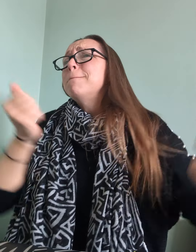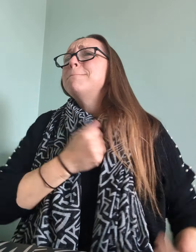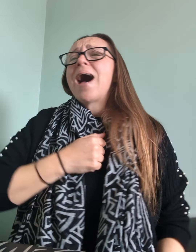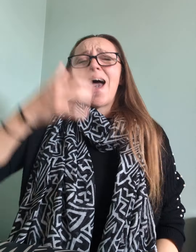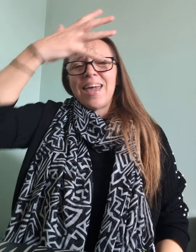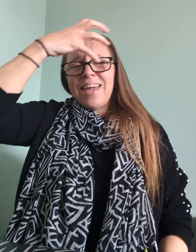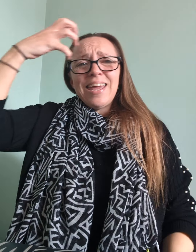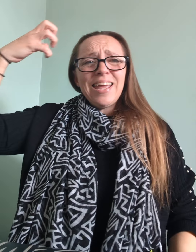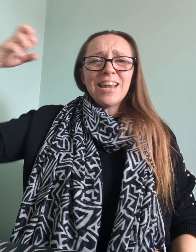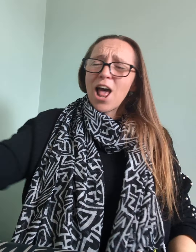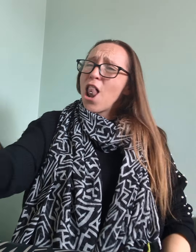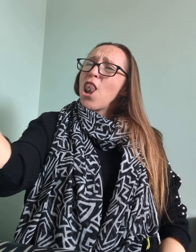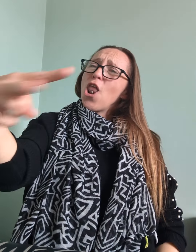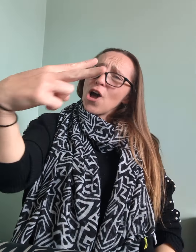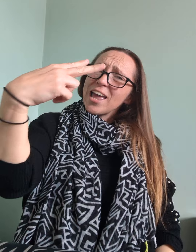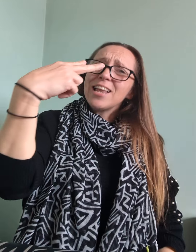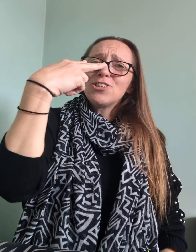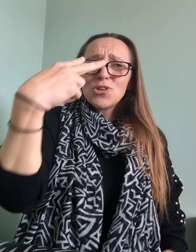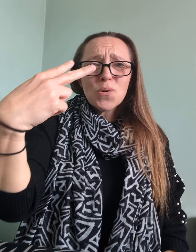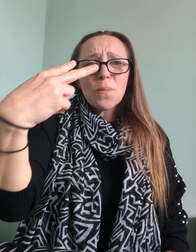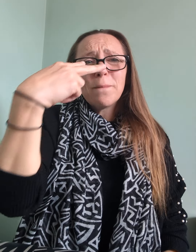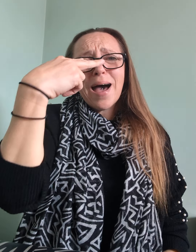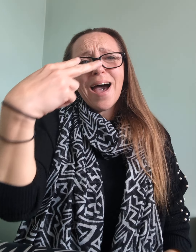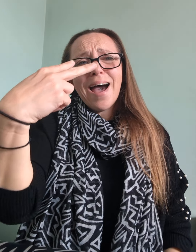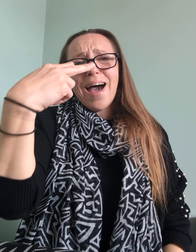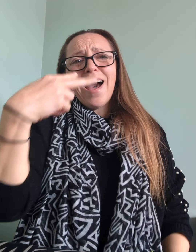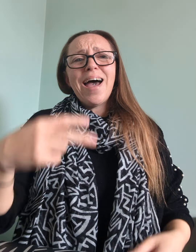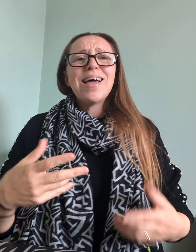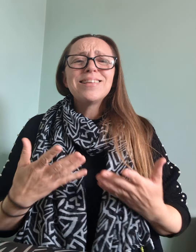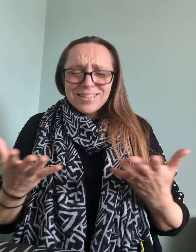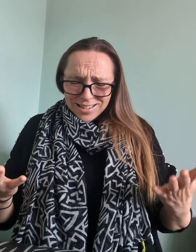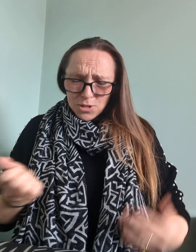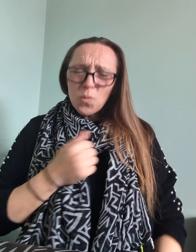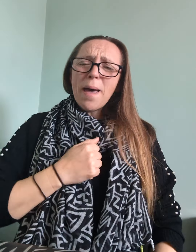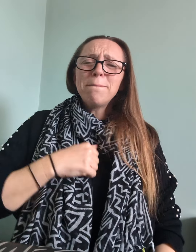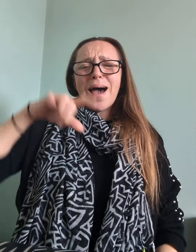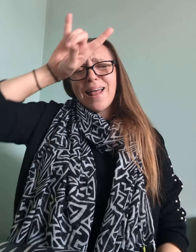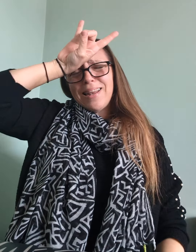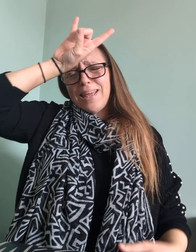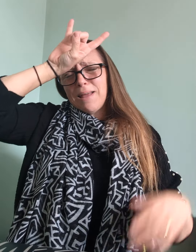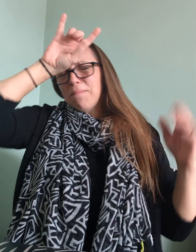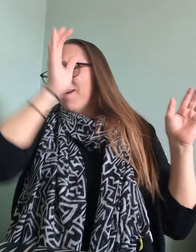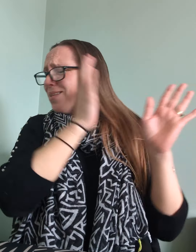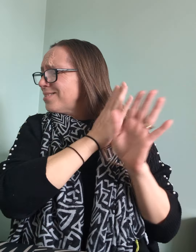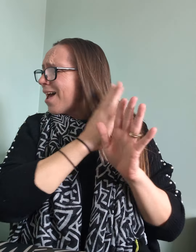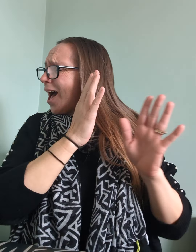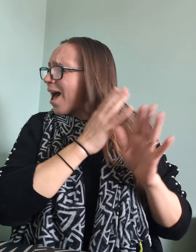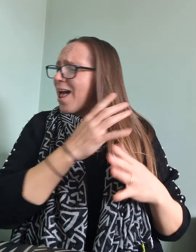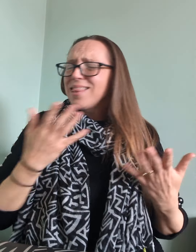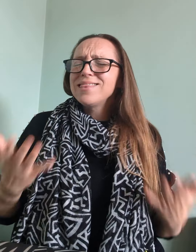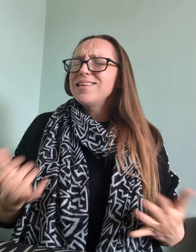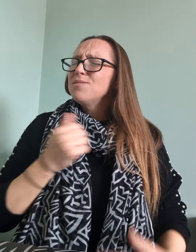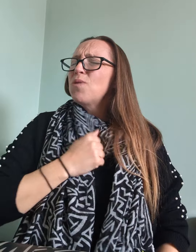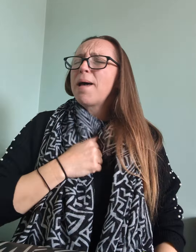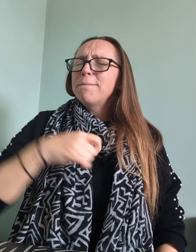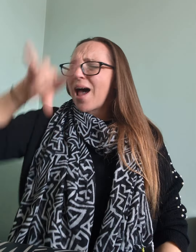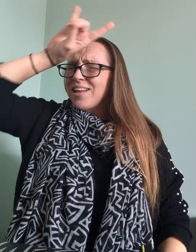my heat, look into my eyes It's where my demons hide, it's where my